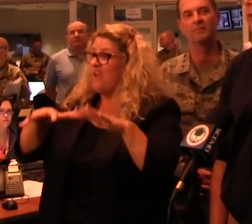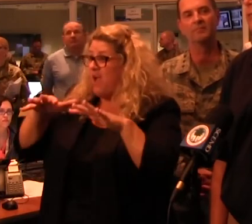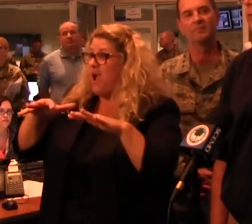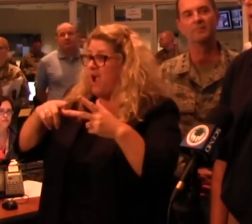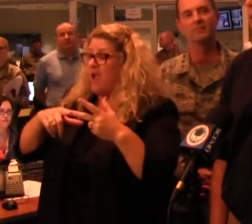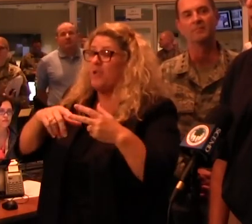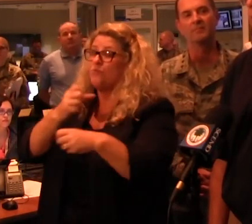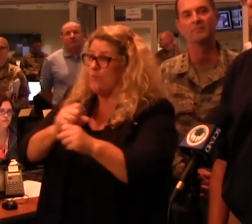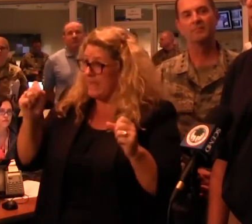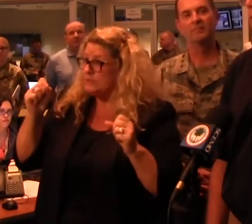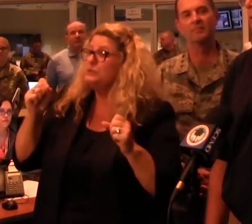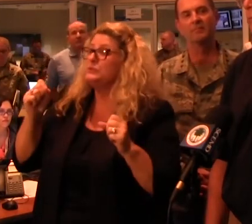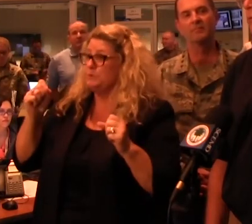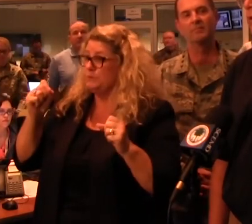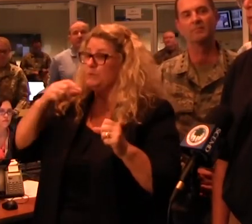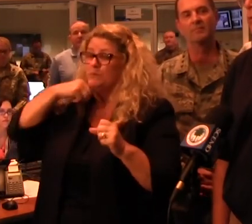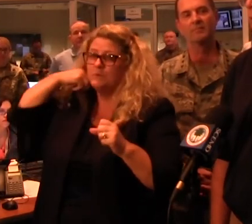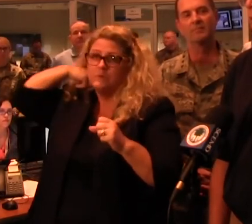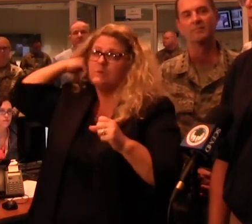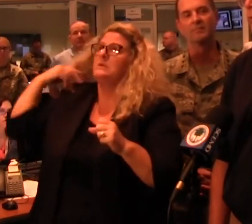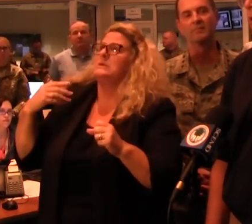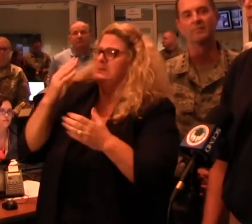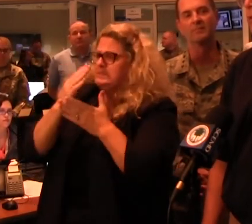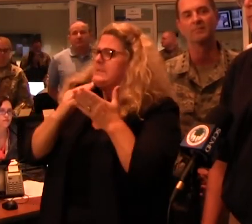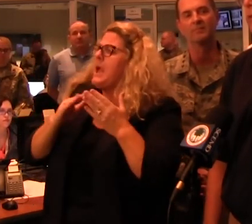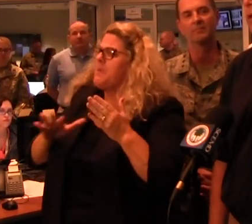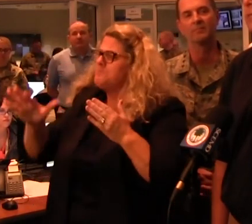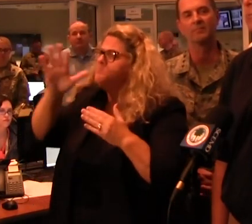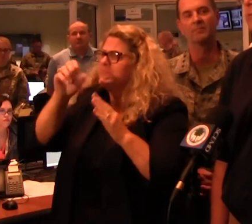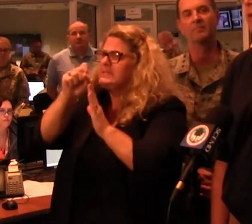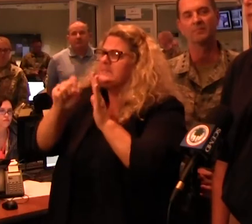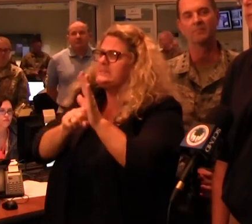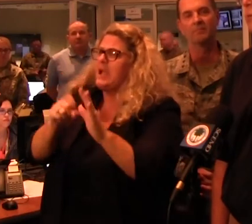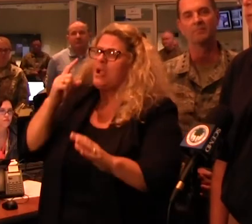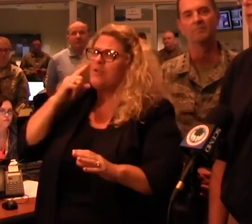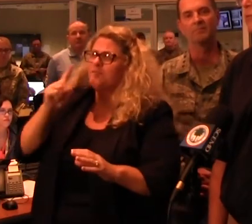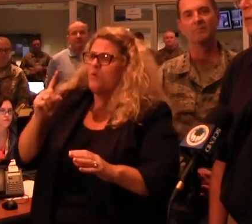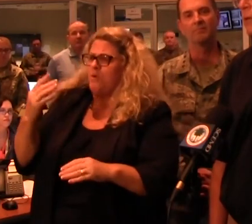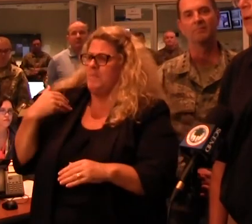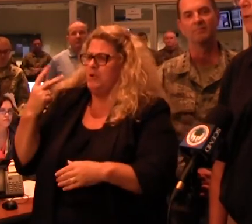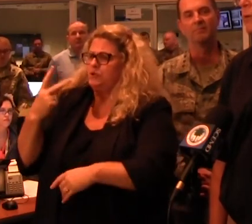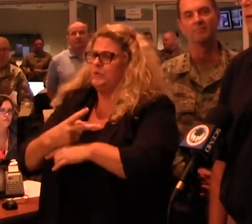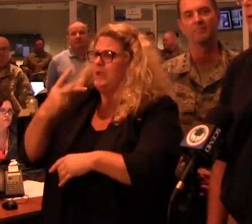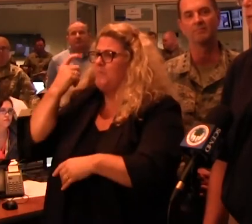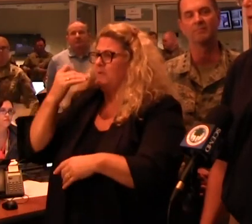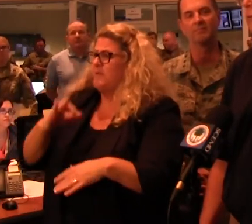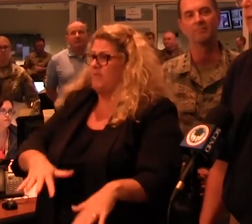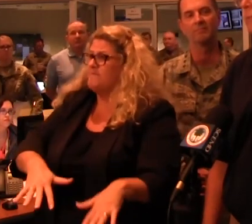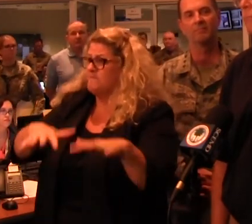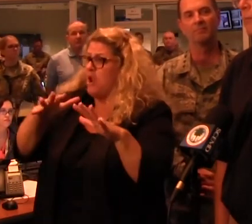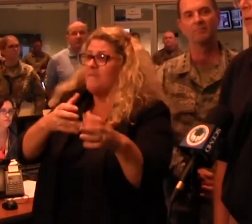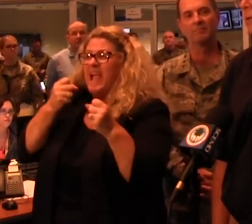possible rescues, there's been limited rescues going on throughout the state for the last couple of days due to the flash flooding that we had earlier now